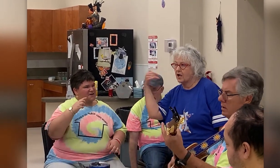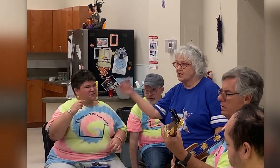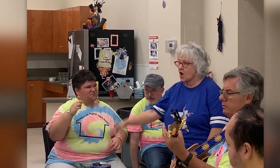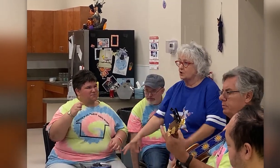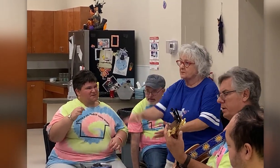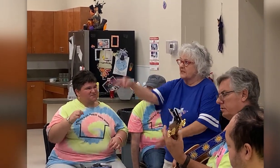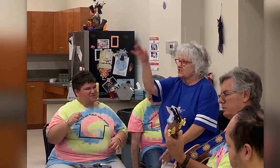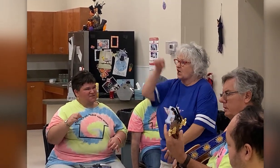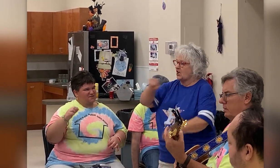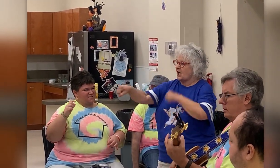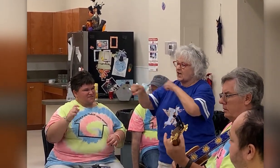Ghostbusters!